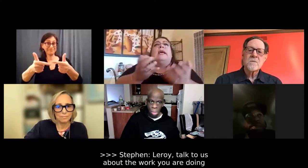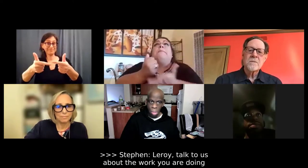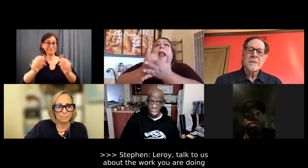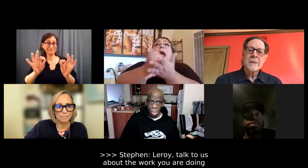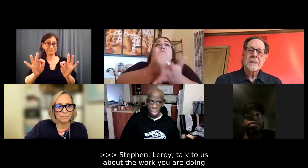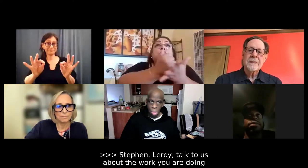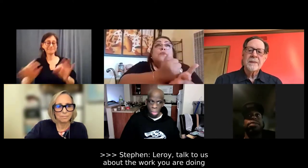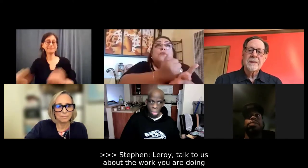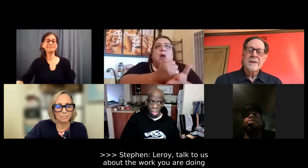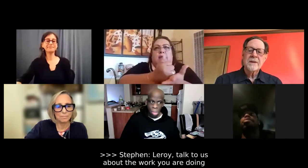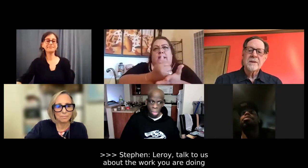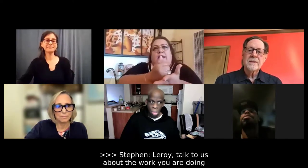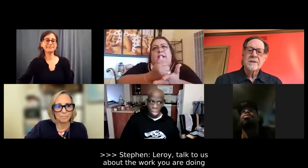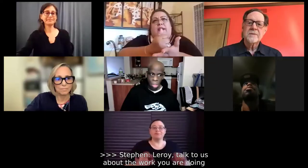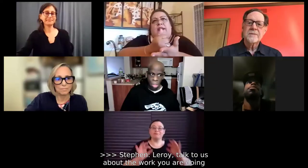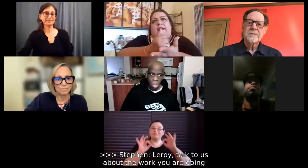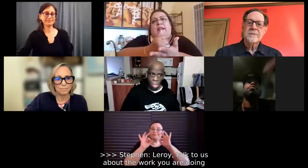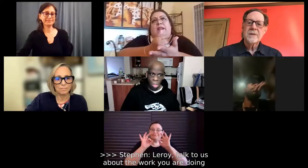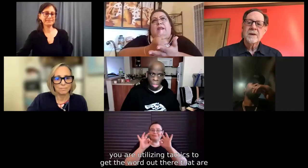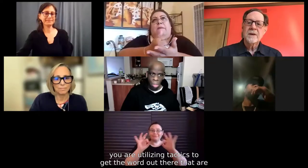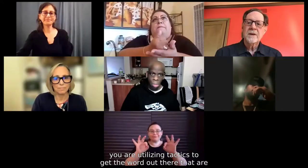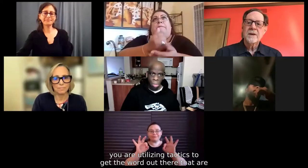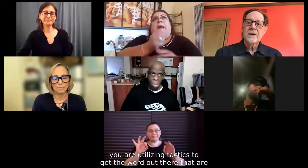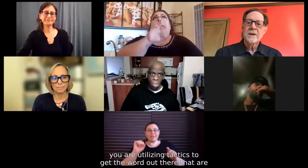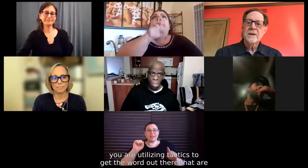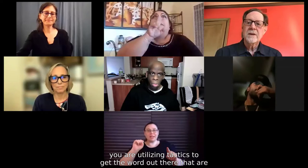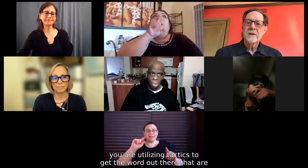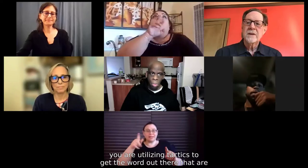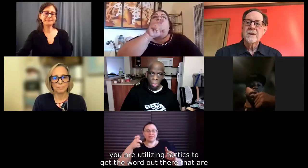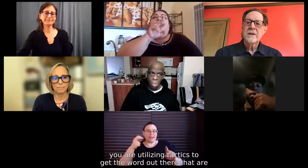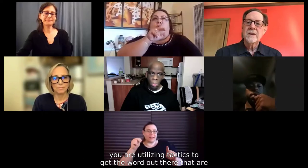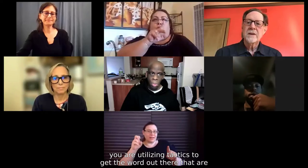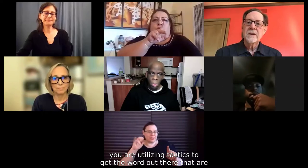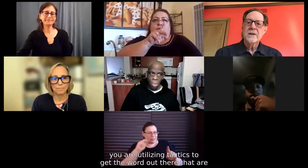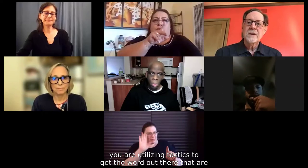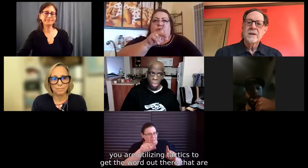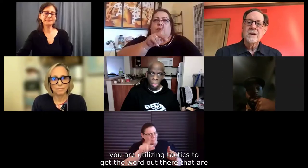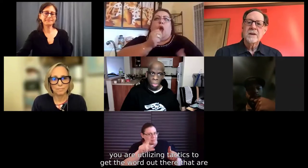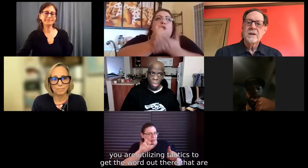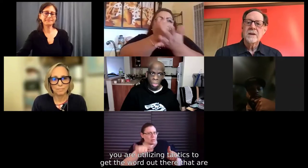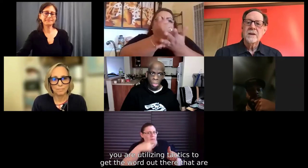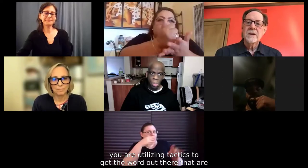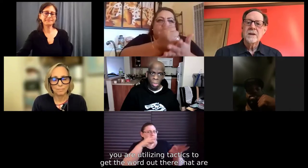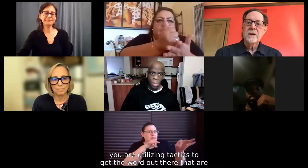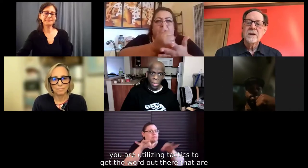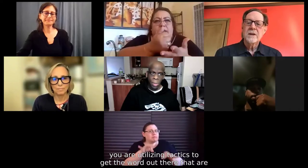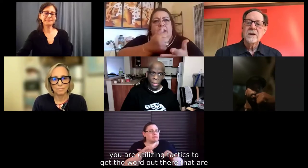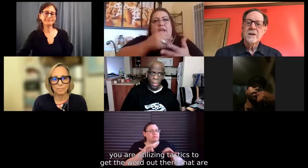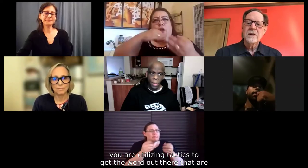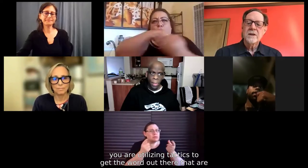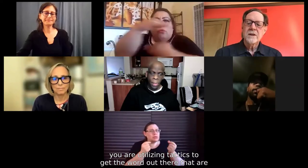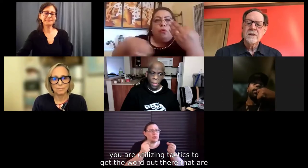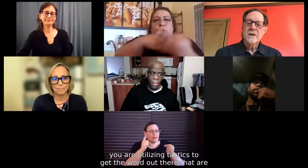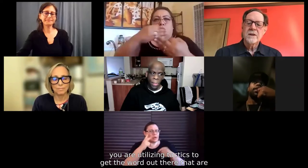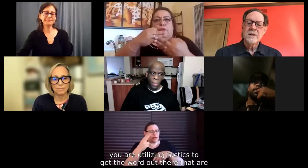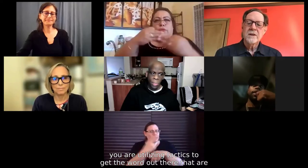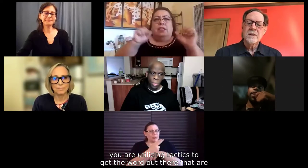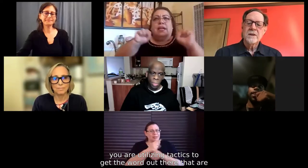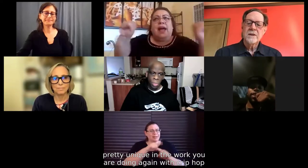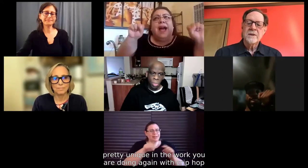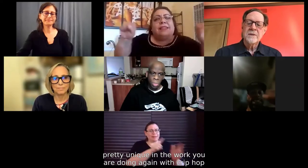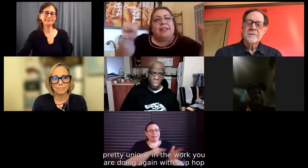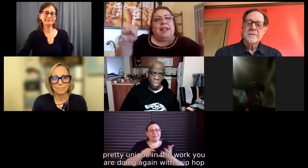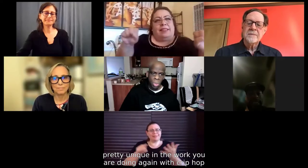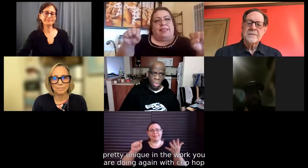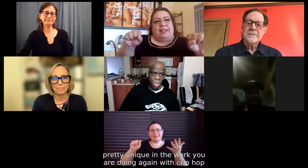Leroy, talk to us a little bit about the work you're doing. I think you're utilizing sort of tactics to, you know, get the word out